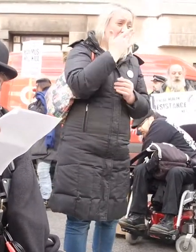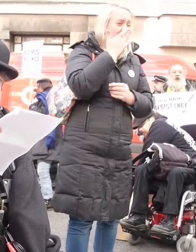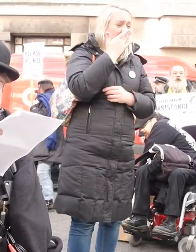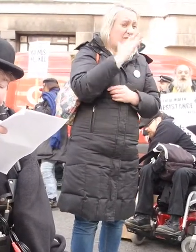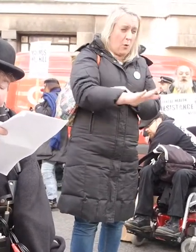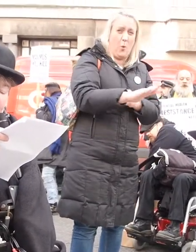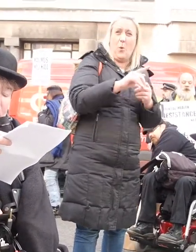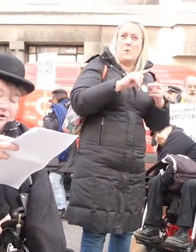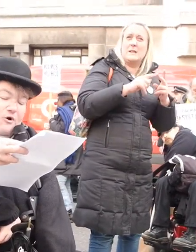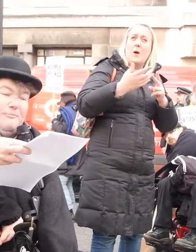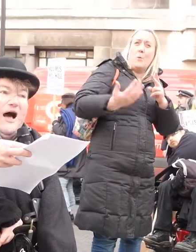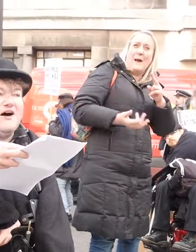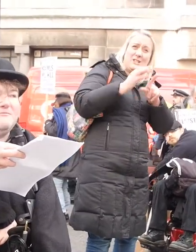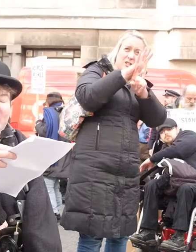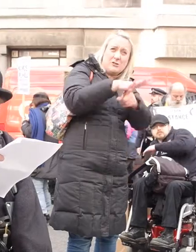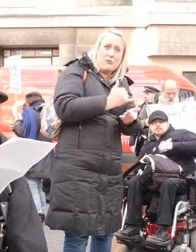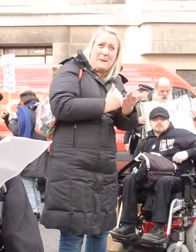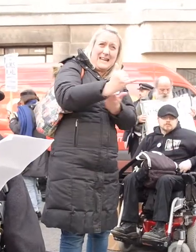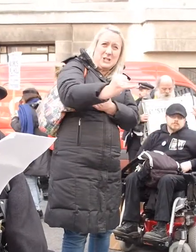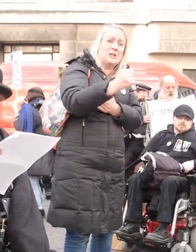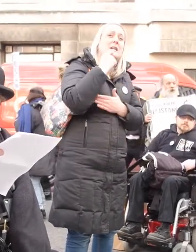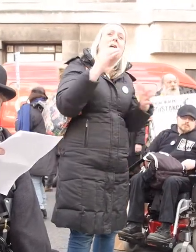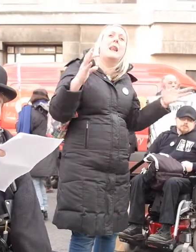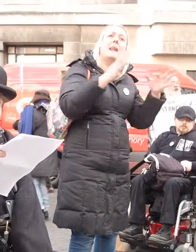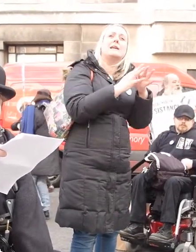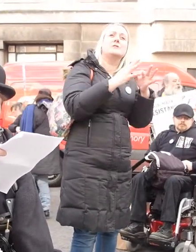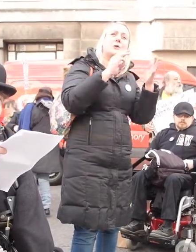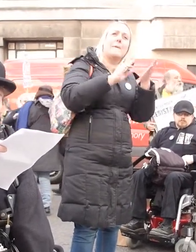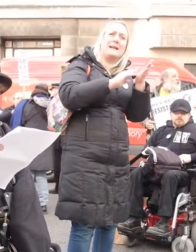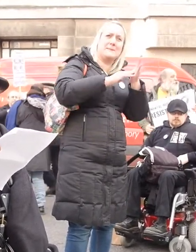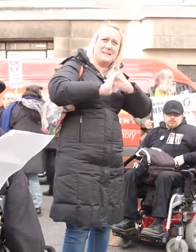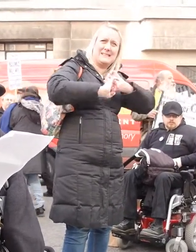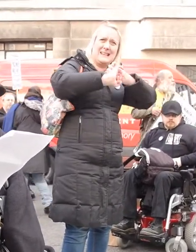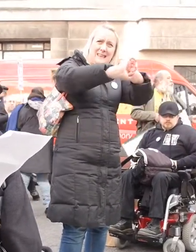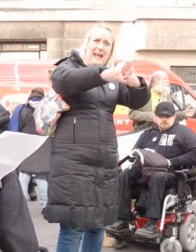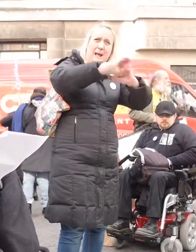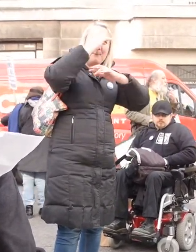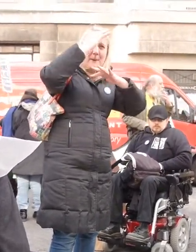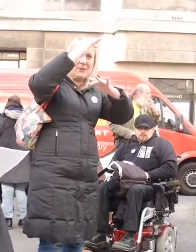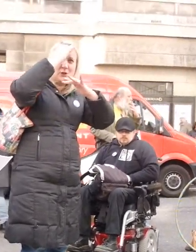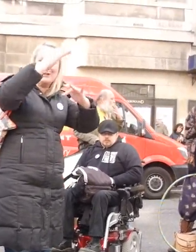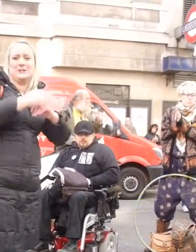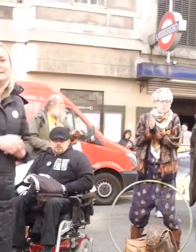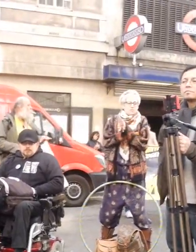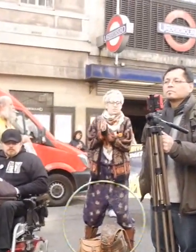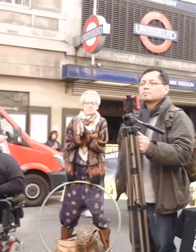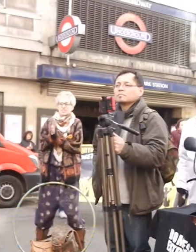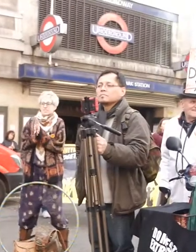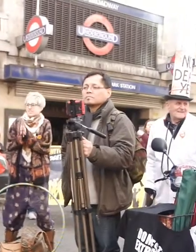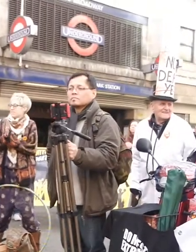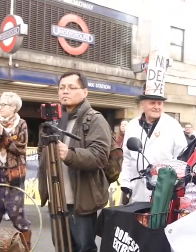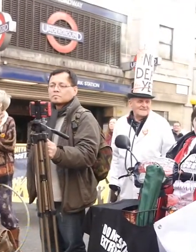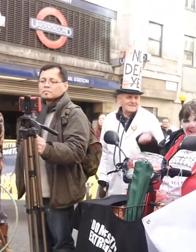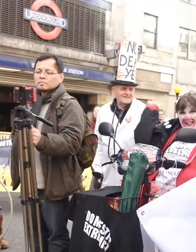wage discrimination are all part of the Maximus methodology. Well scientific. And not